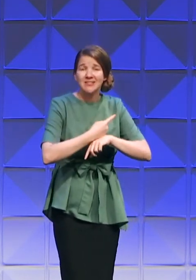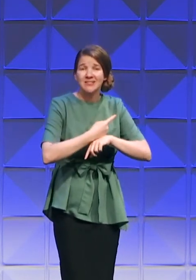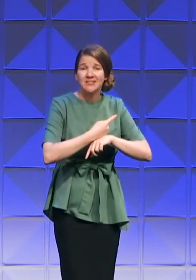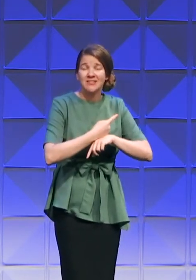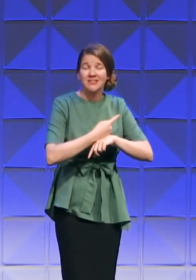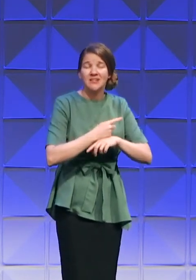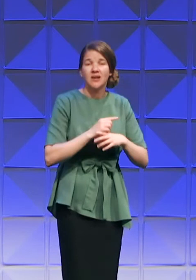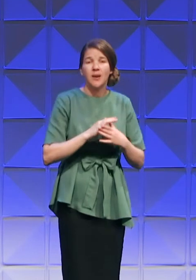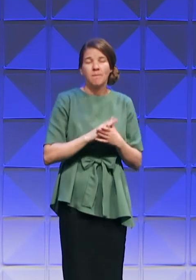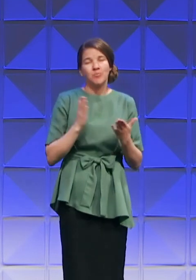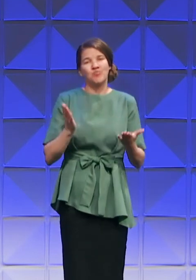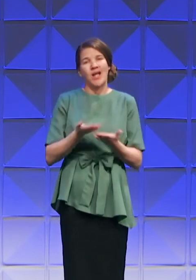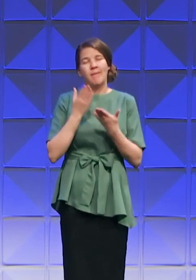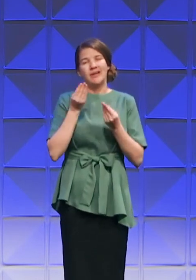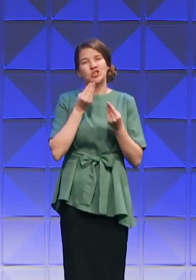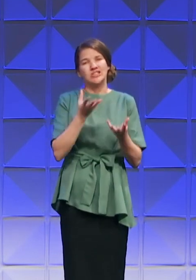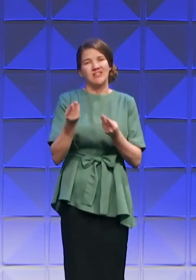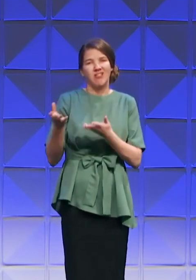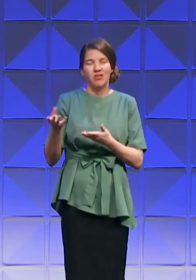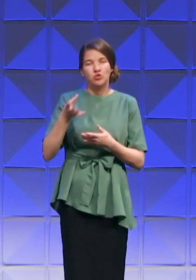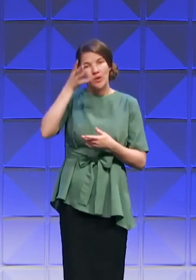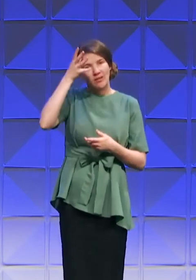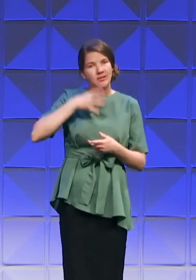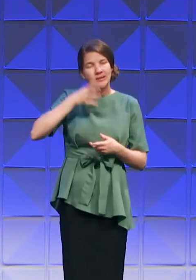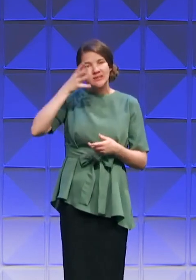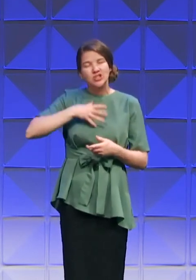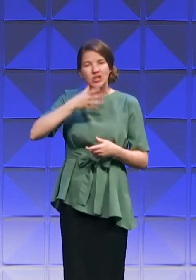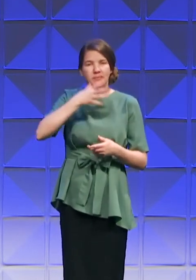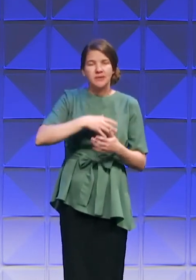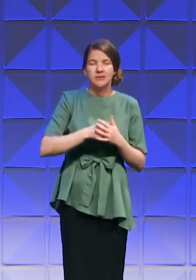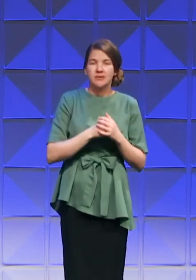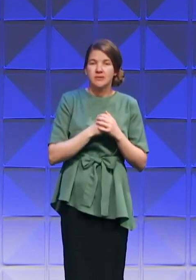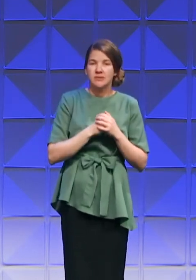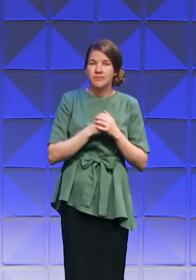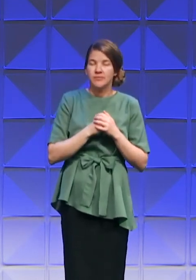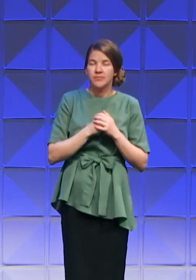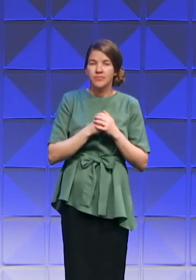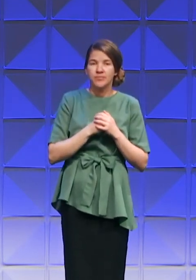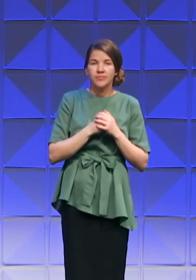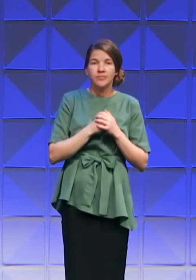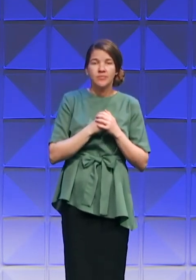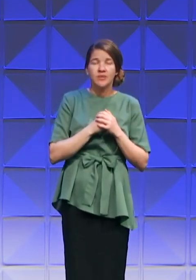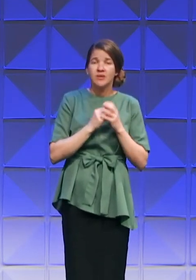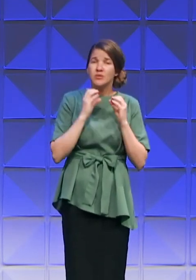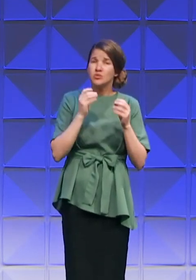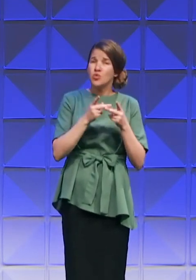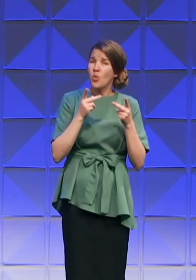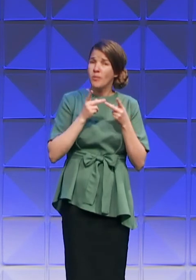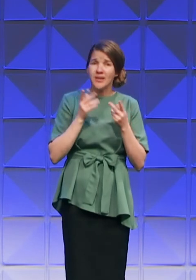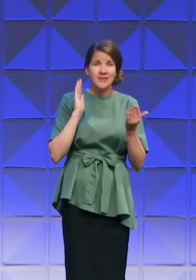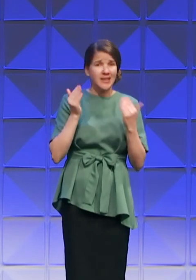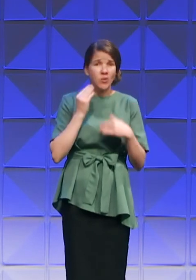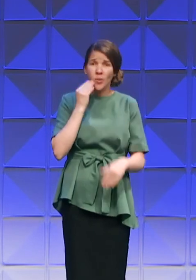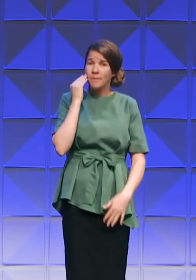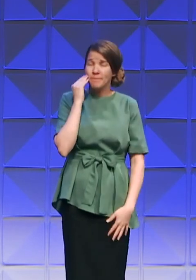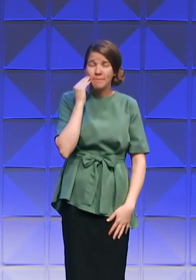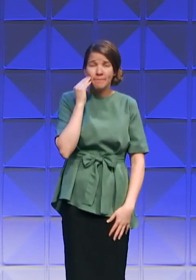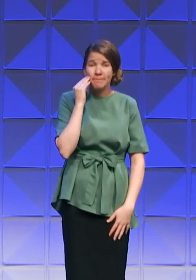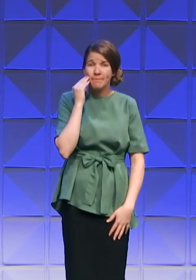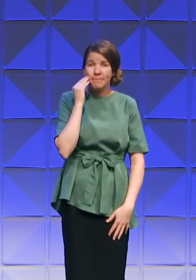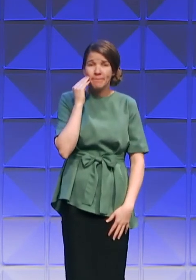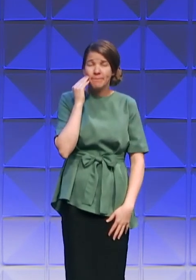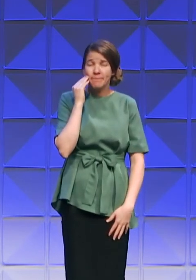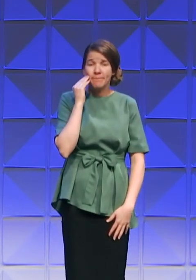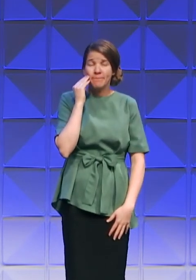I've come to declare to you ladies and gentlemen that there is no place like home. And as